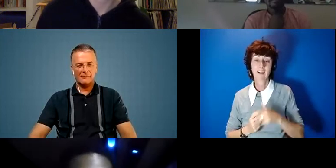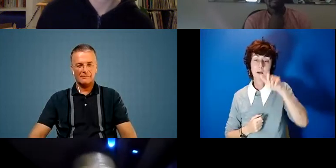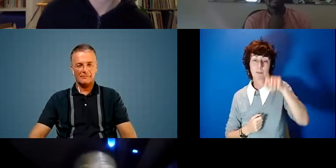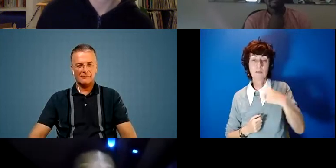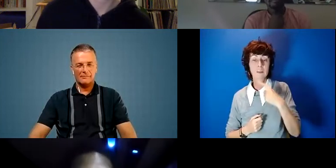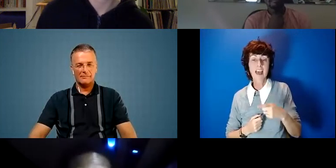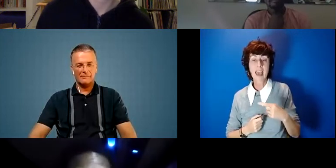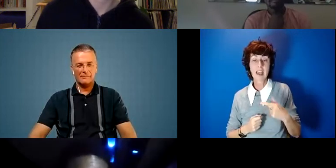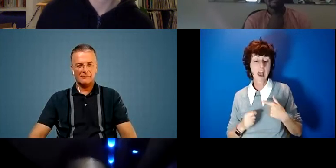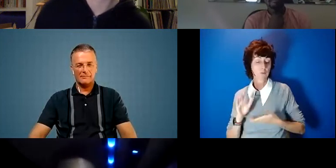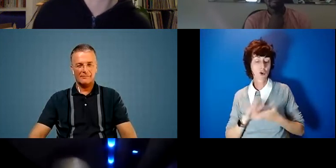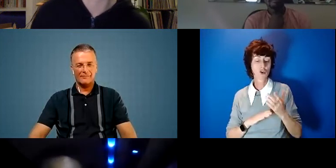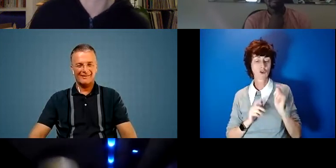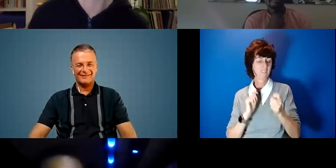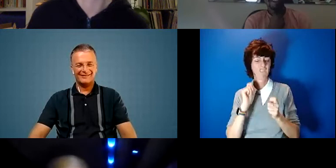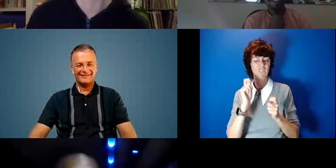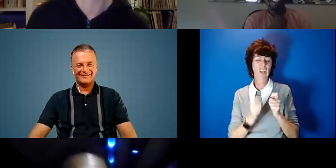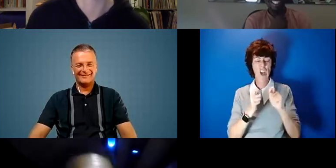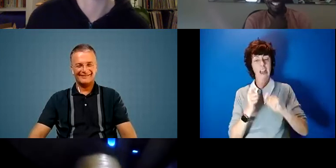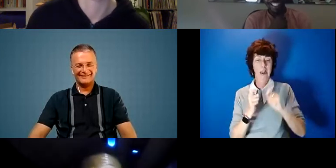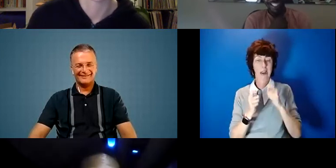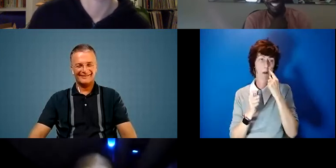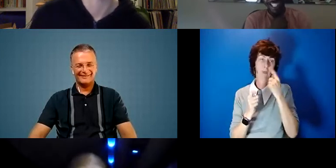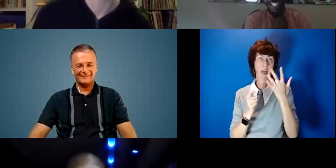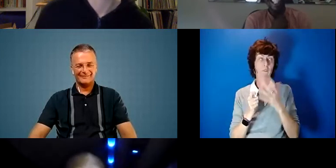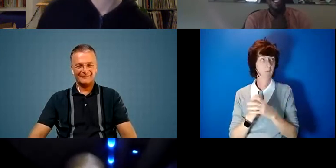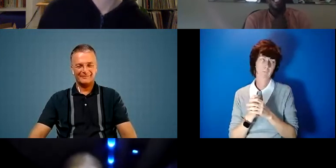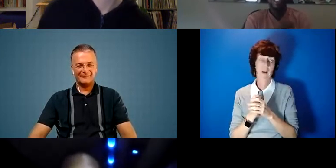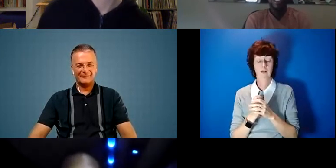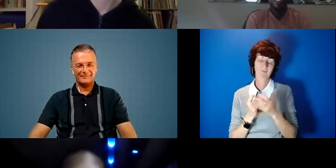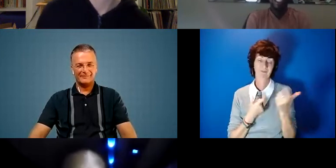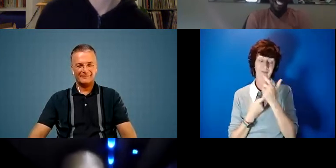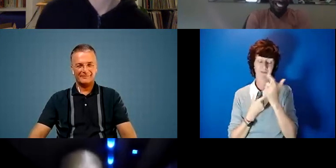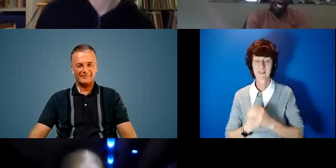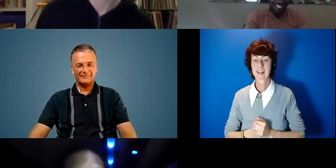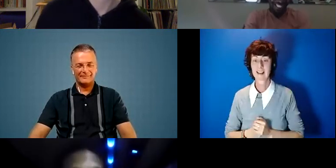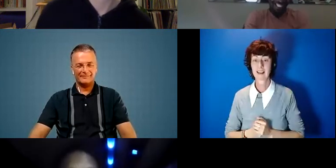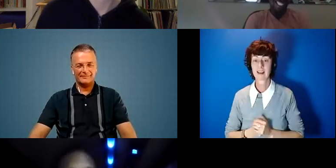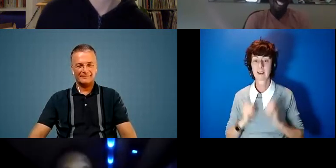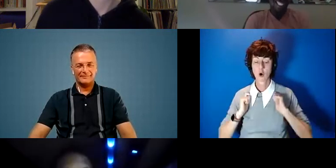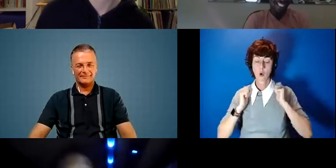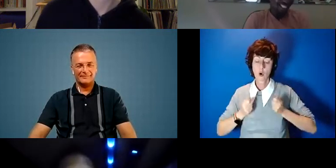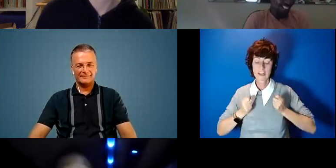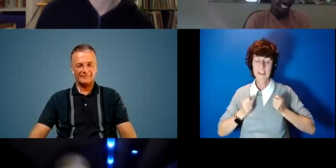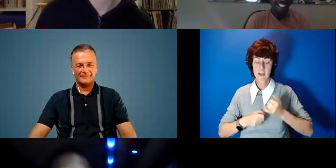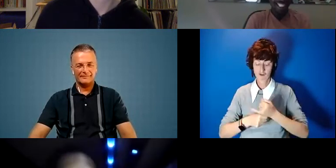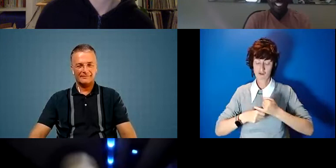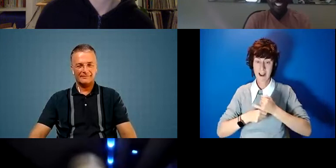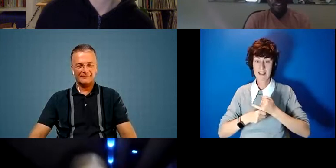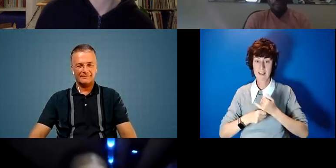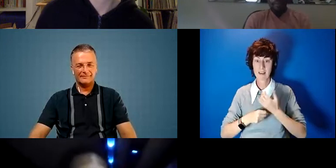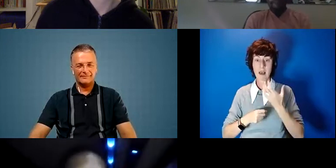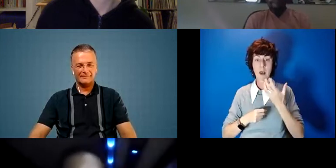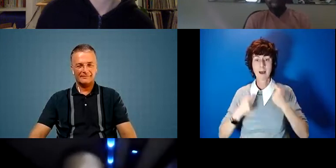it looks like we're going to go fishing with it as well so that's quite quite an amusing one um i'm wearing a hooded top which is great but has kind of